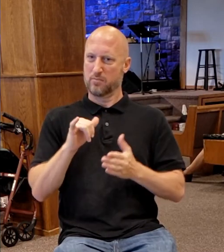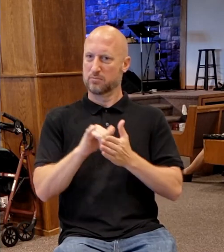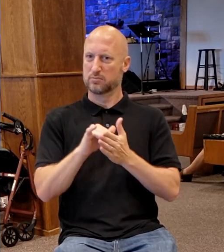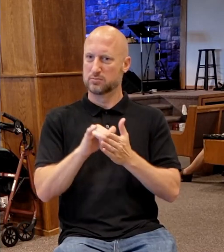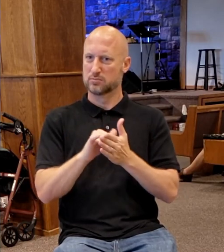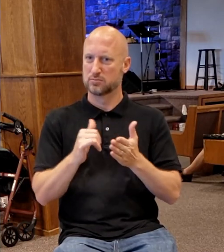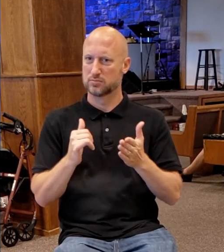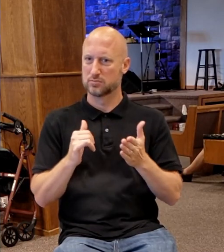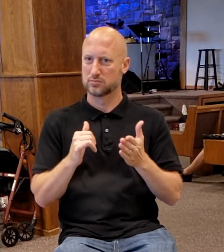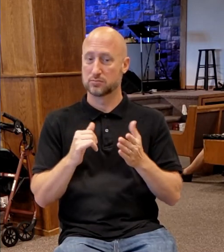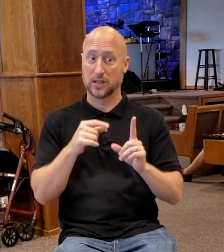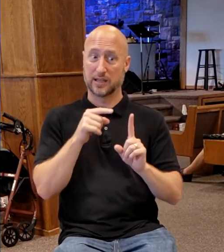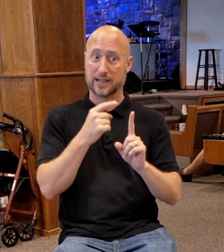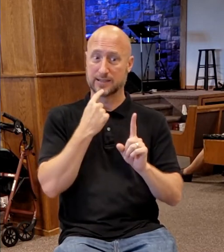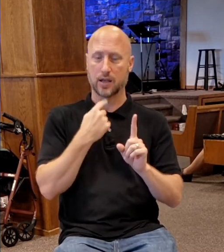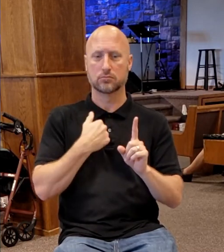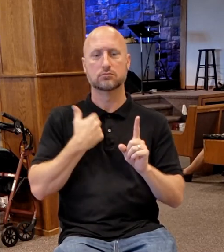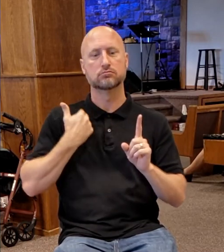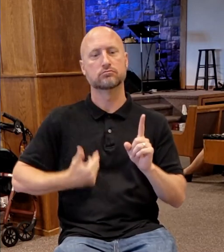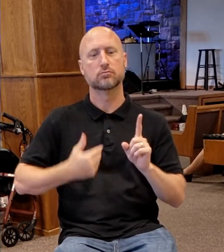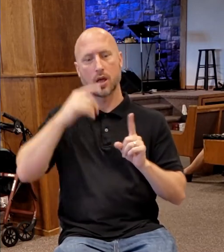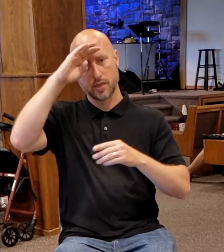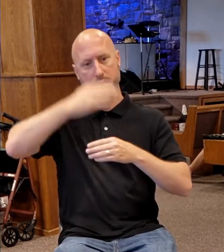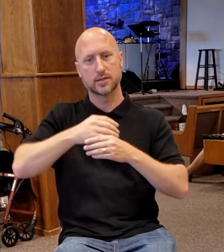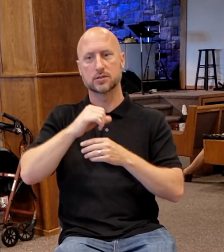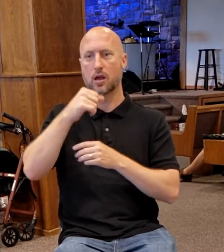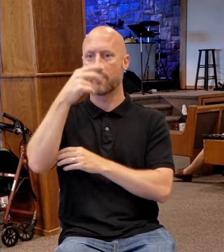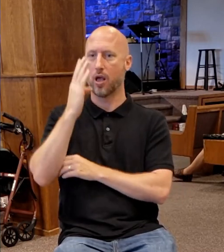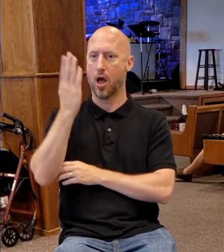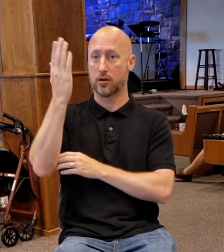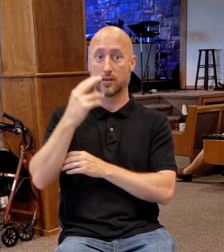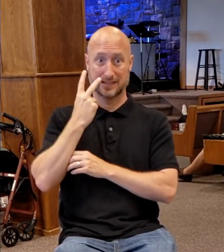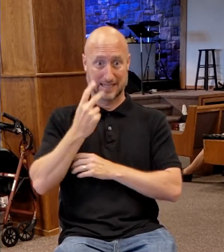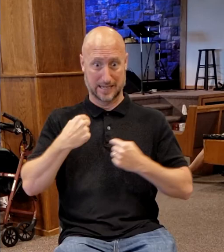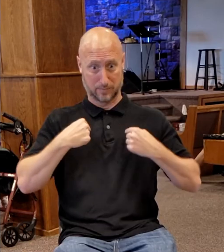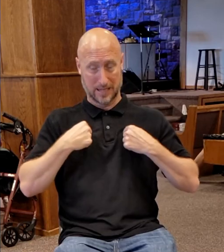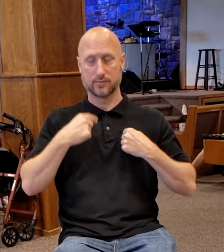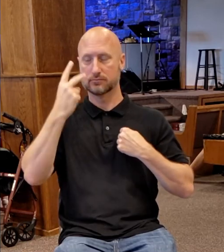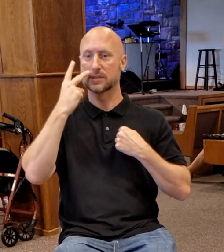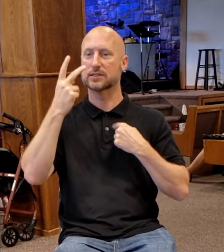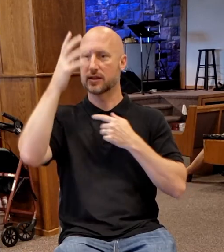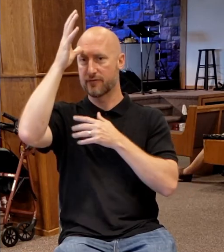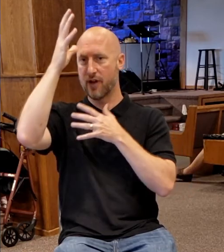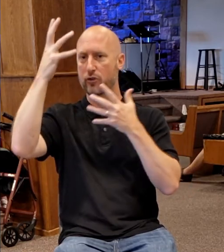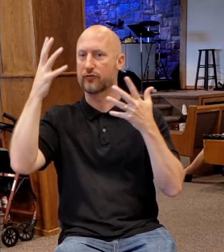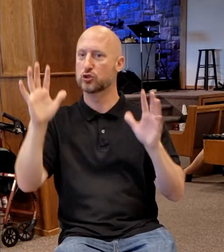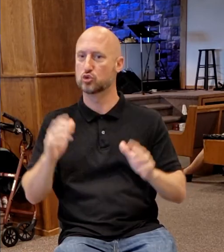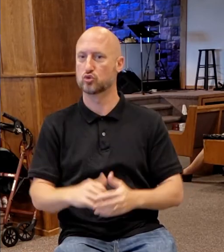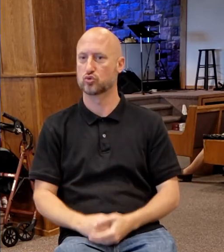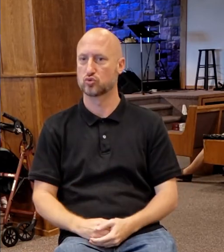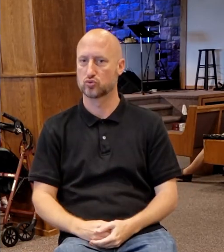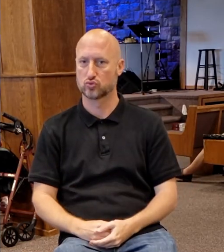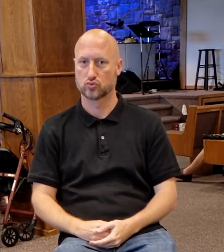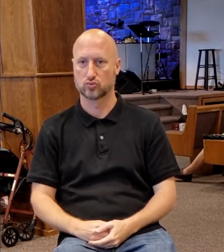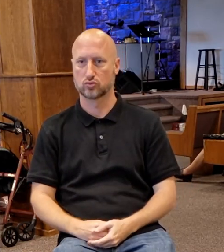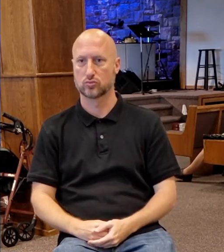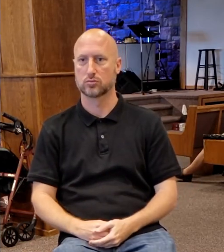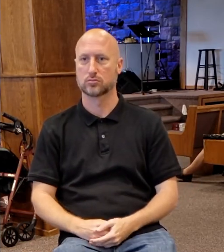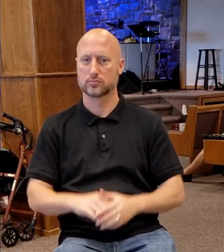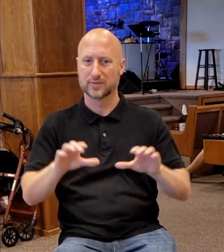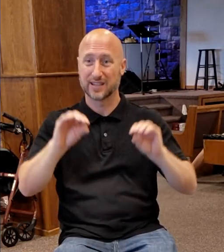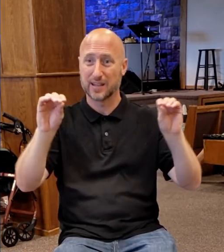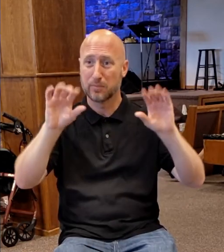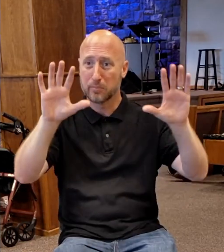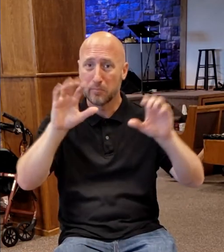If you see me, you've seen the father. He did miracles and signs in this day. He said that the whole